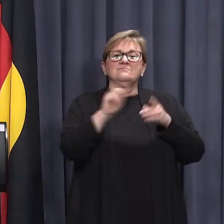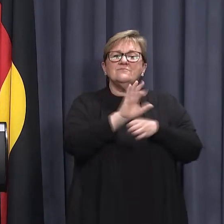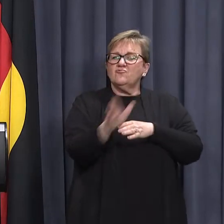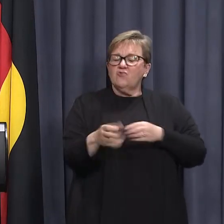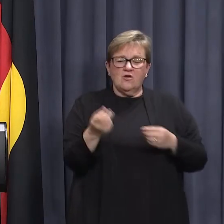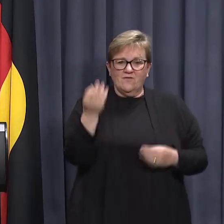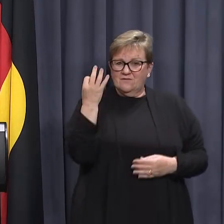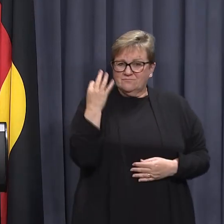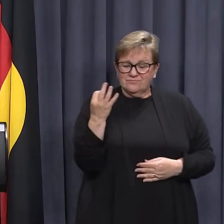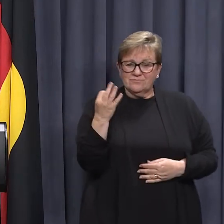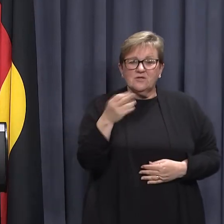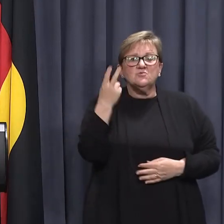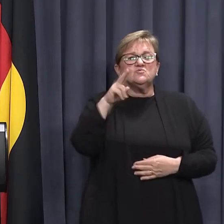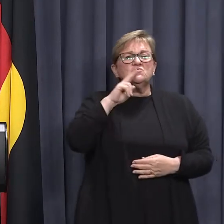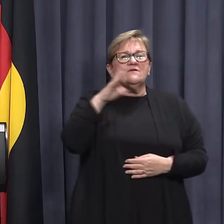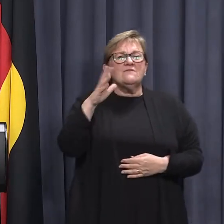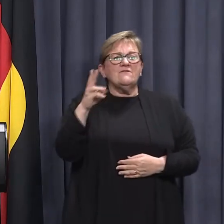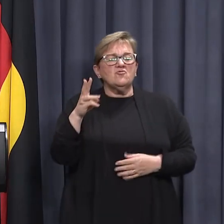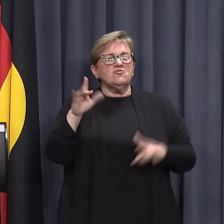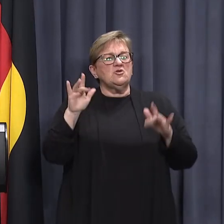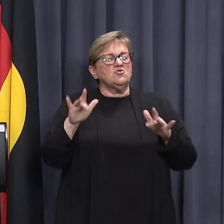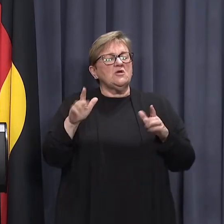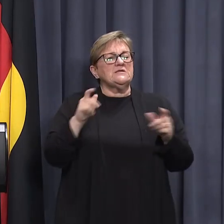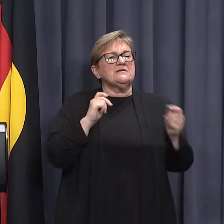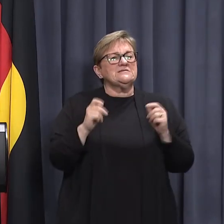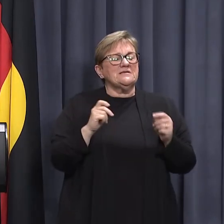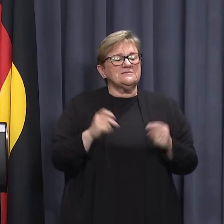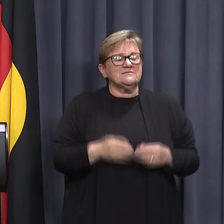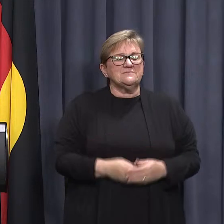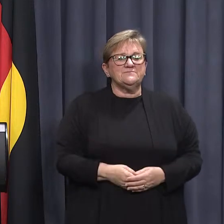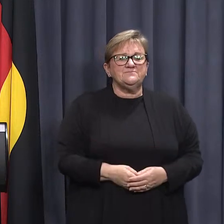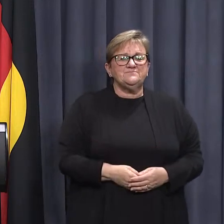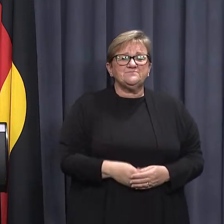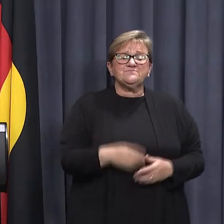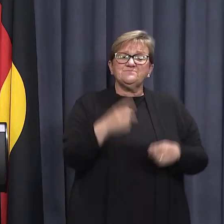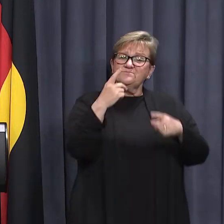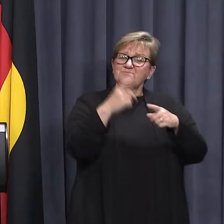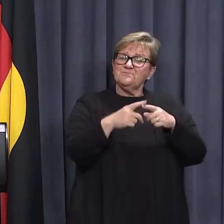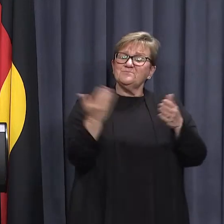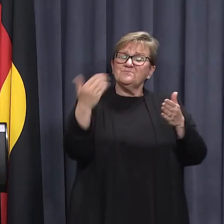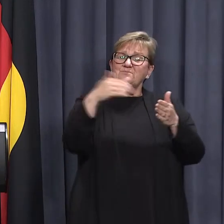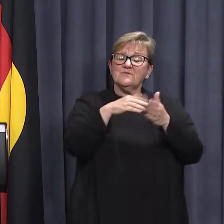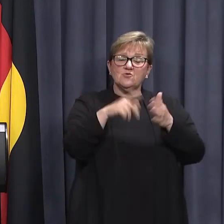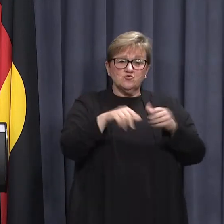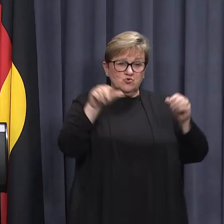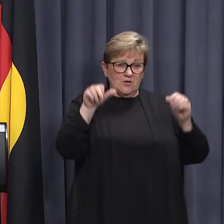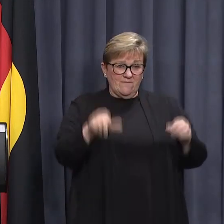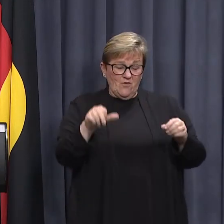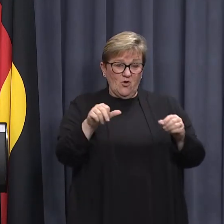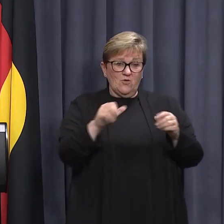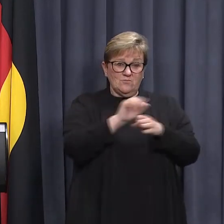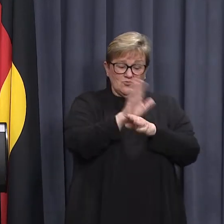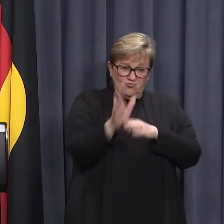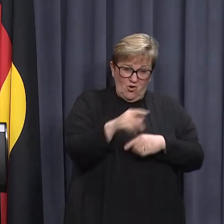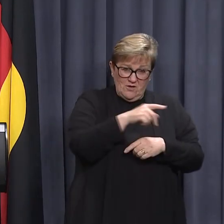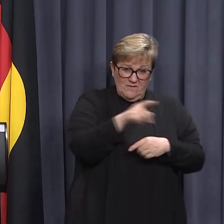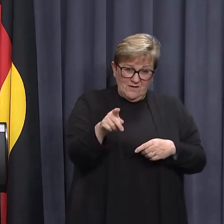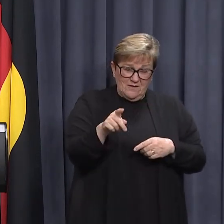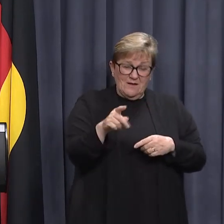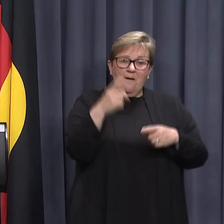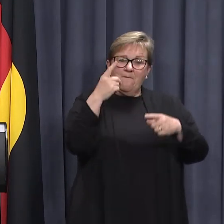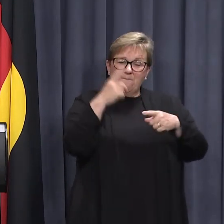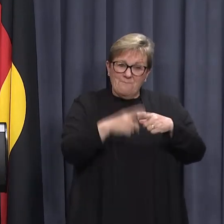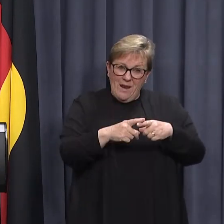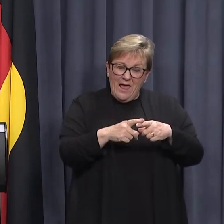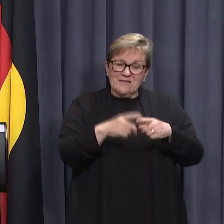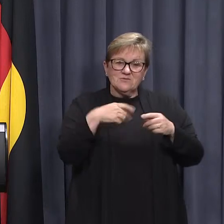and 263 to be tested. In addition to the confirmed positive cases we are